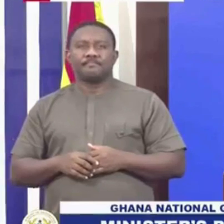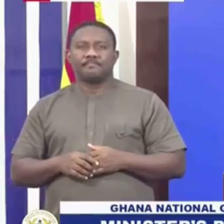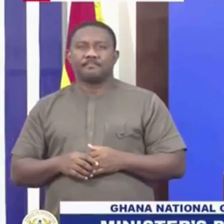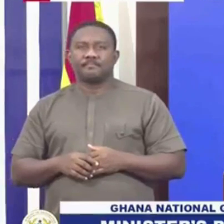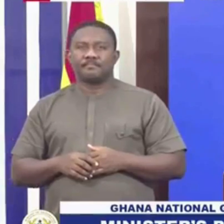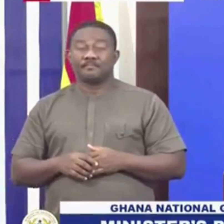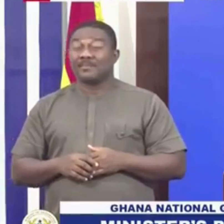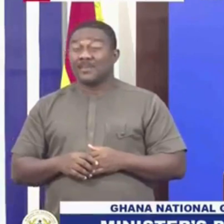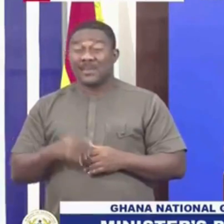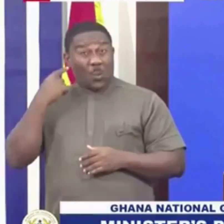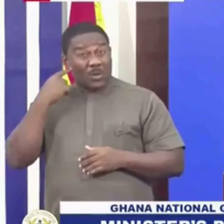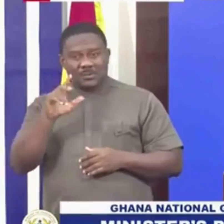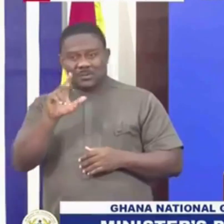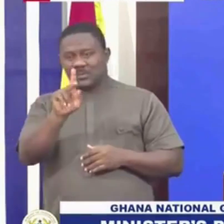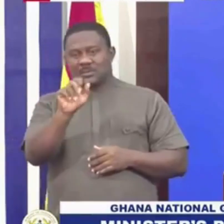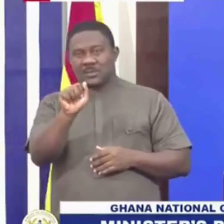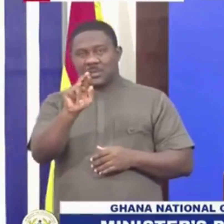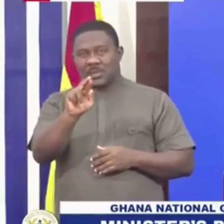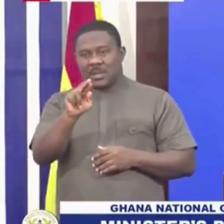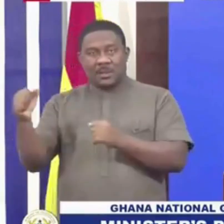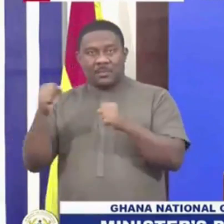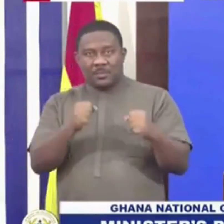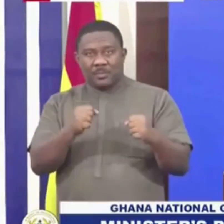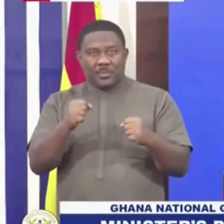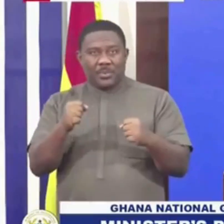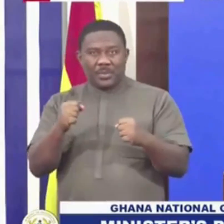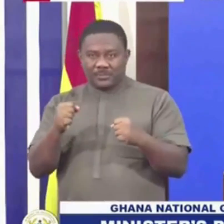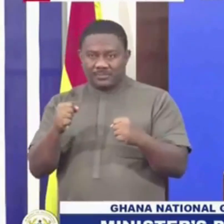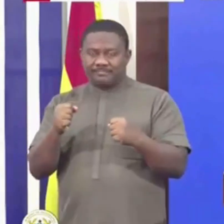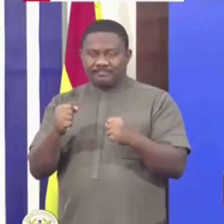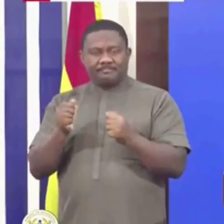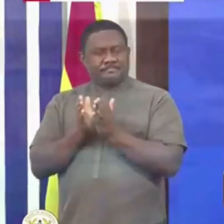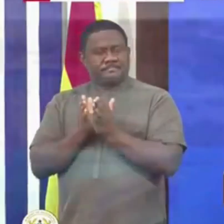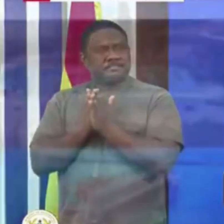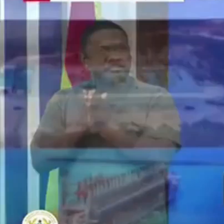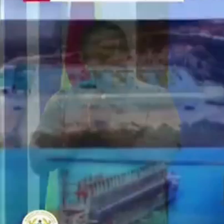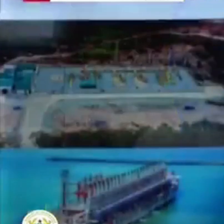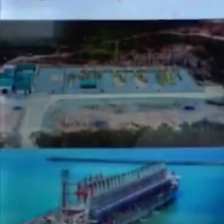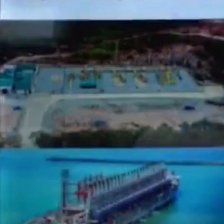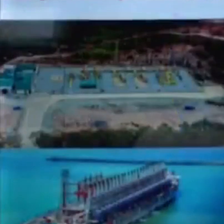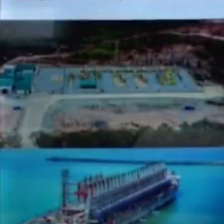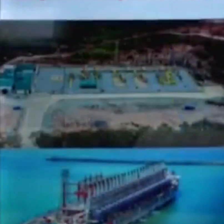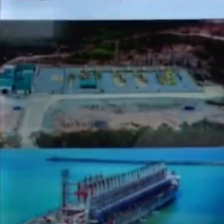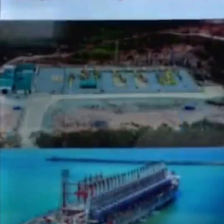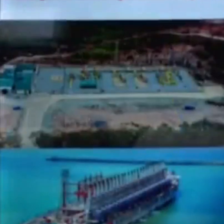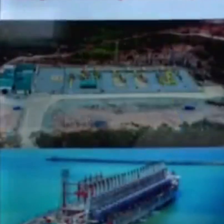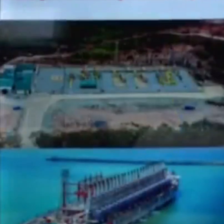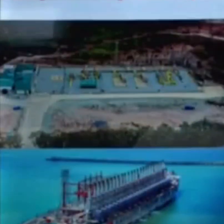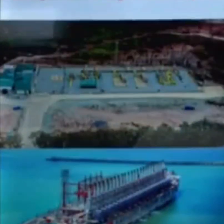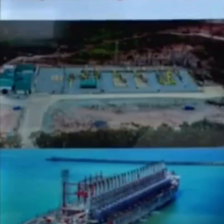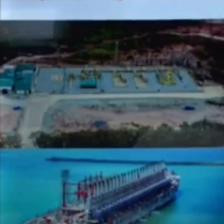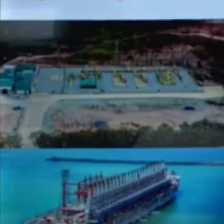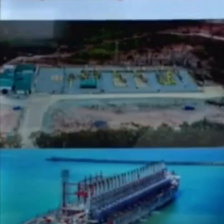pipeline as well. Car power ship was moved from Tema close to the Takrade enclave. 450